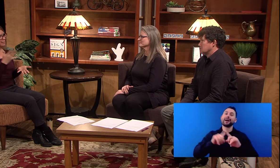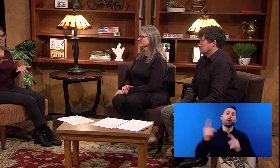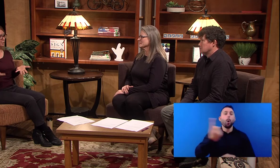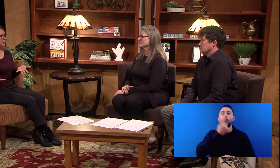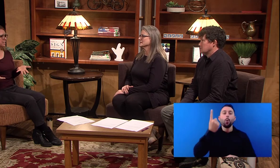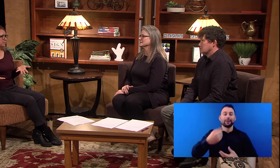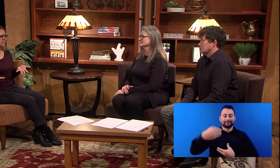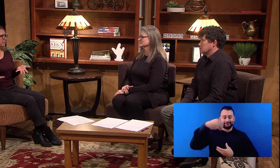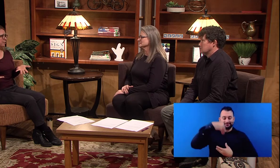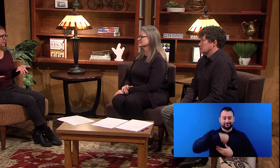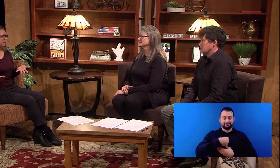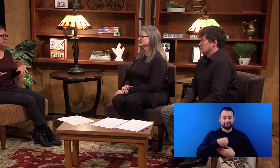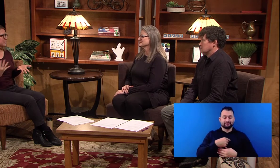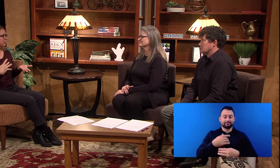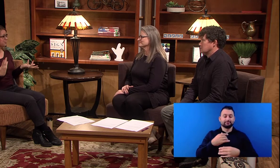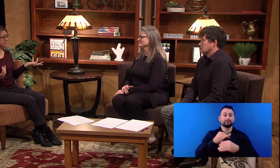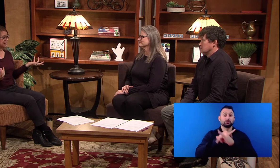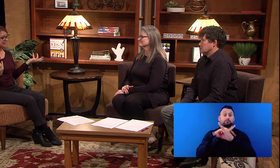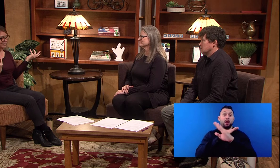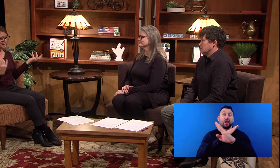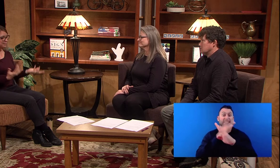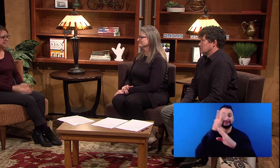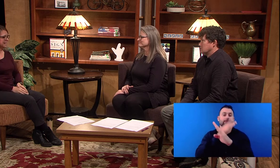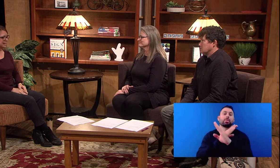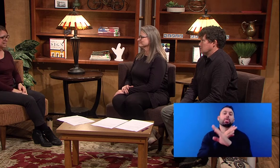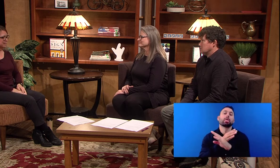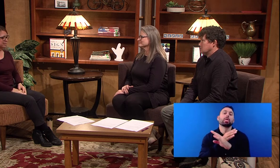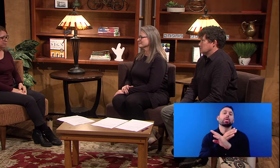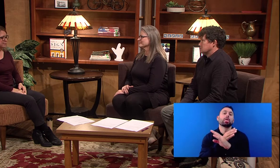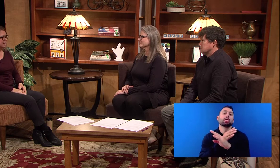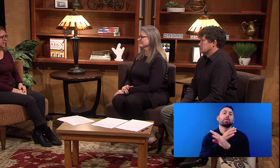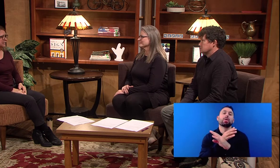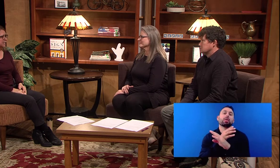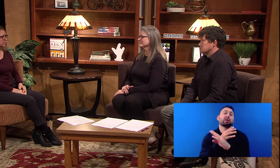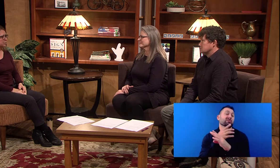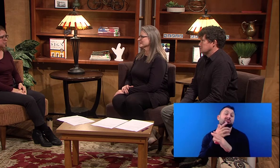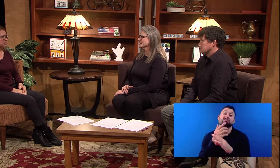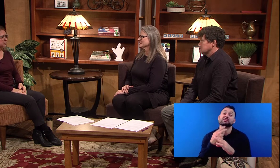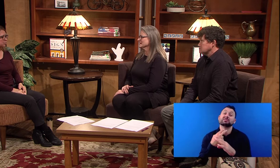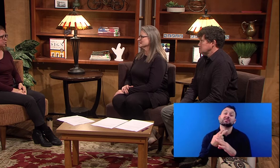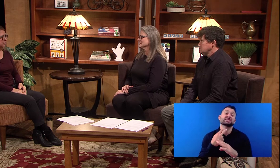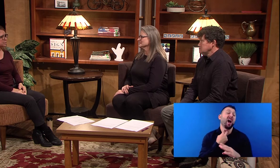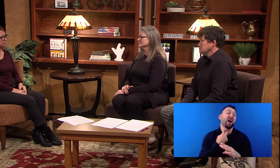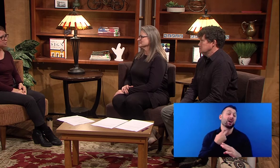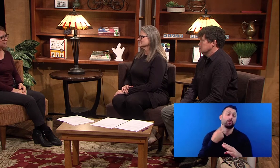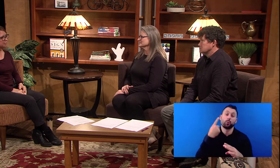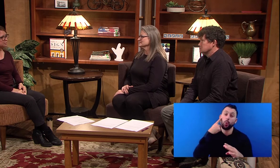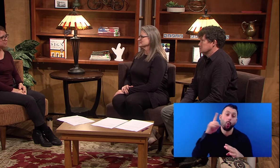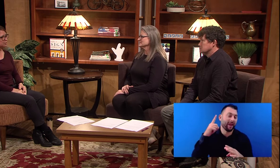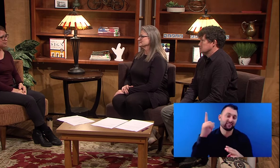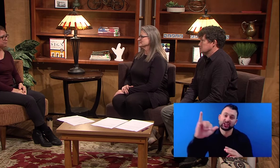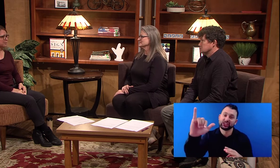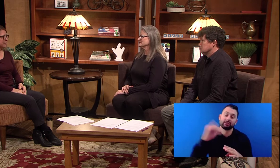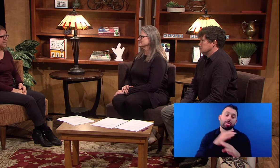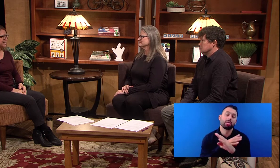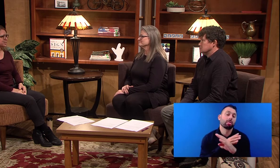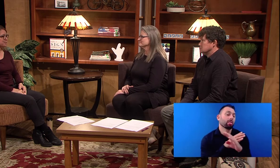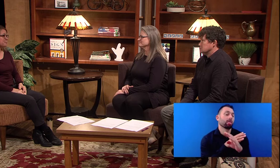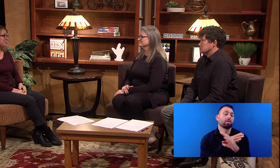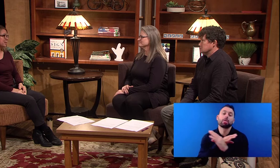untransmissible. So that's, that's amazing. And that's something we've seen in the last few years with the research there. So medication works.